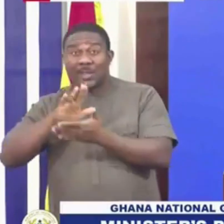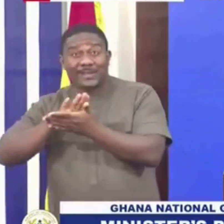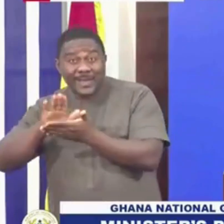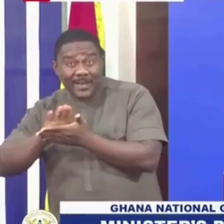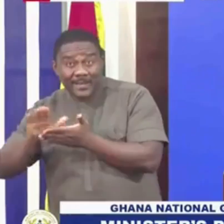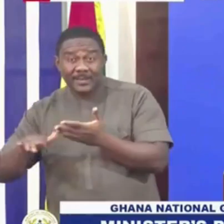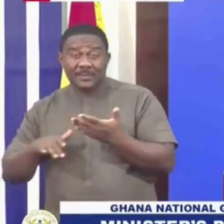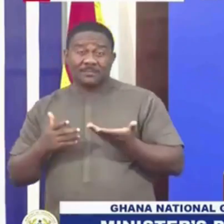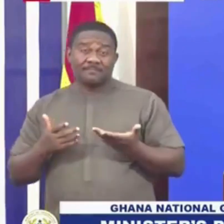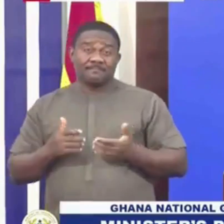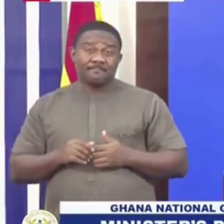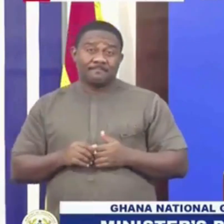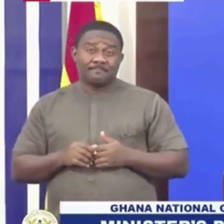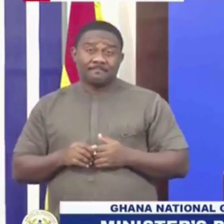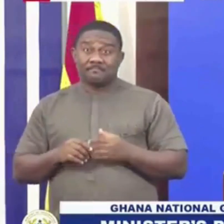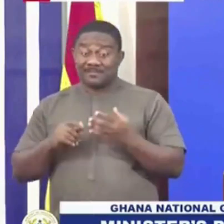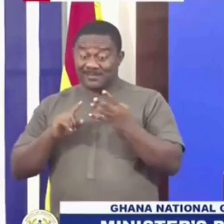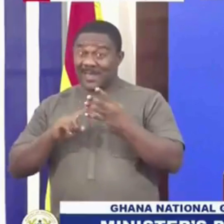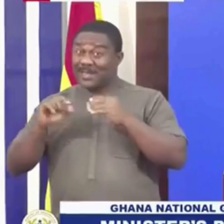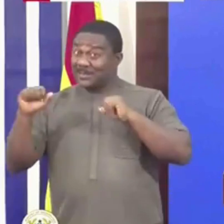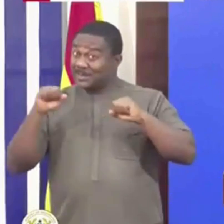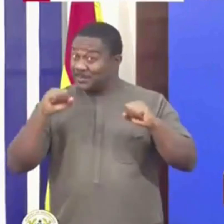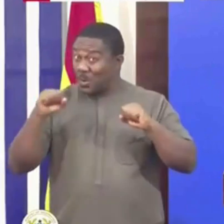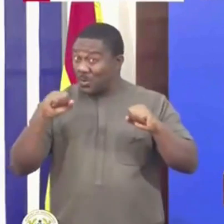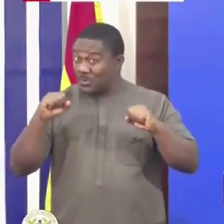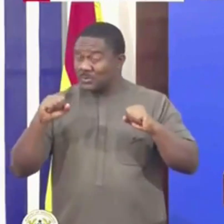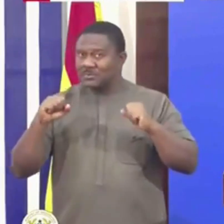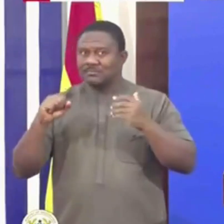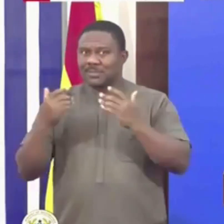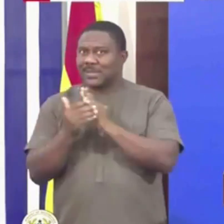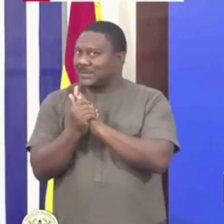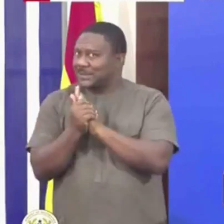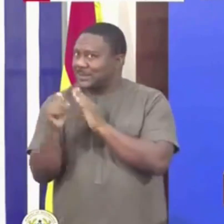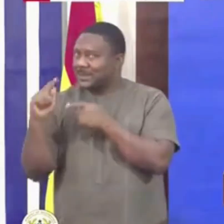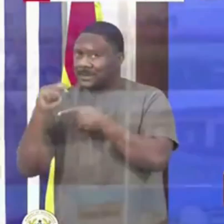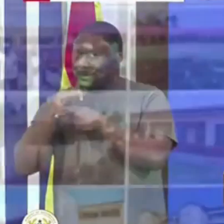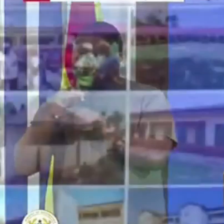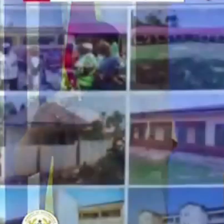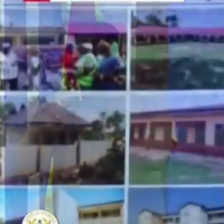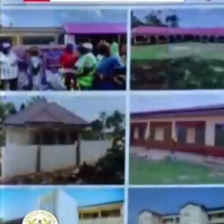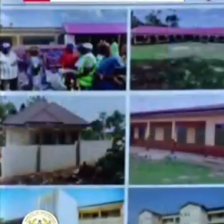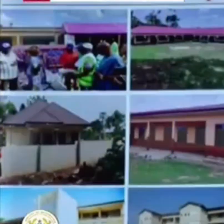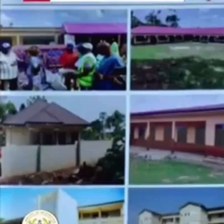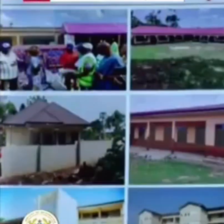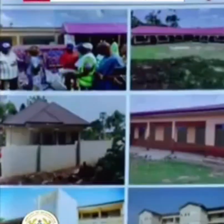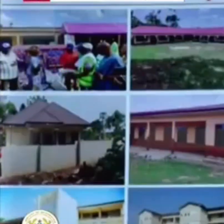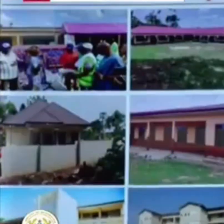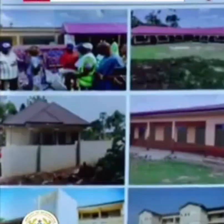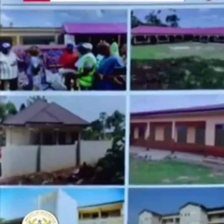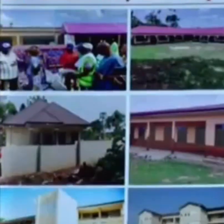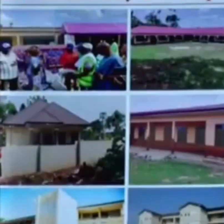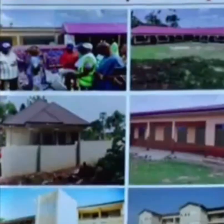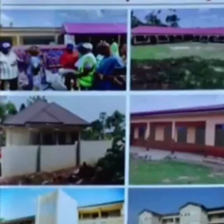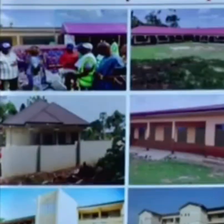We've got sports and skills training, as well as livelihood,